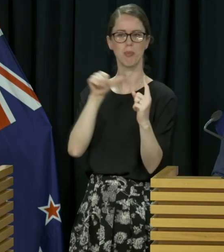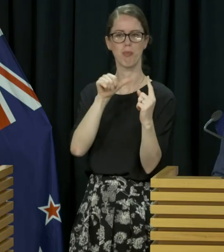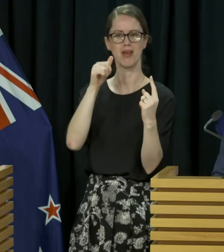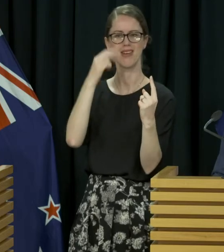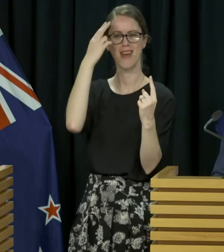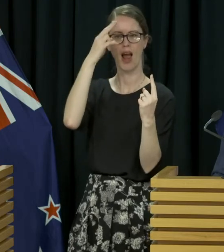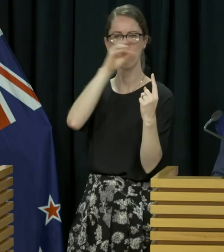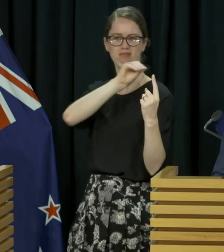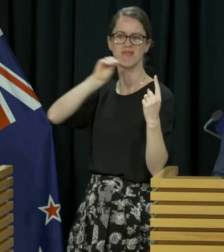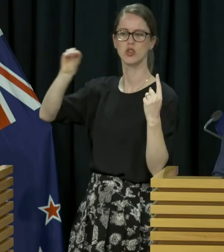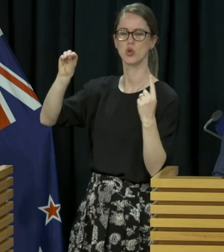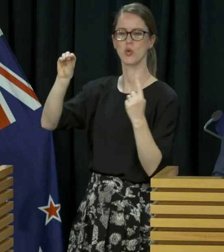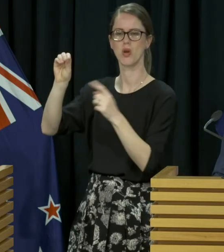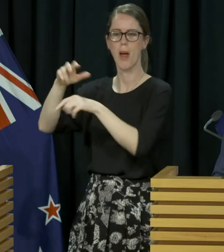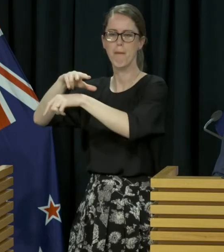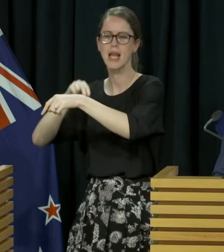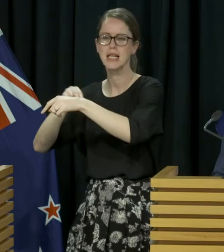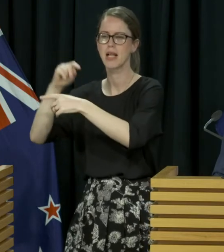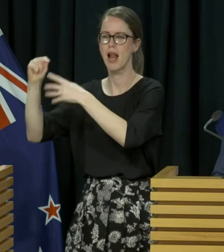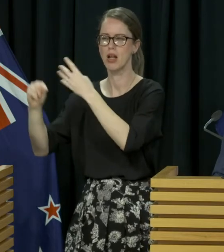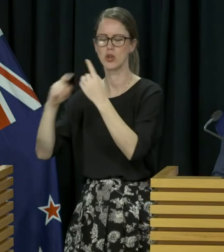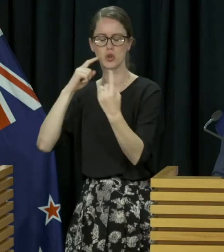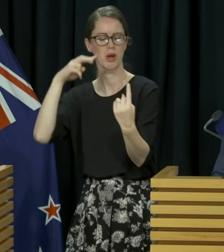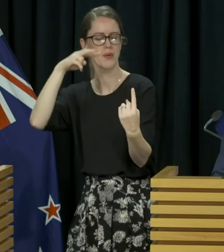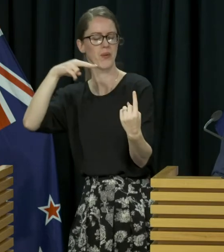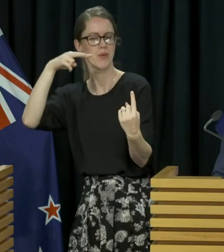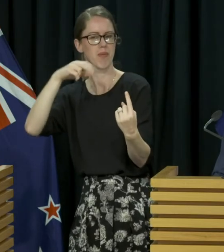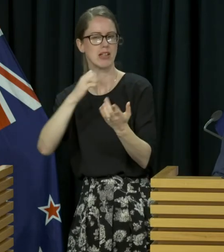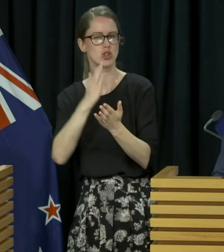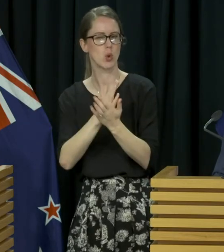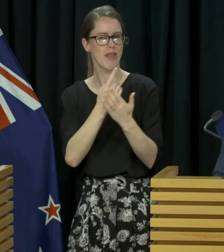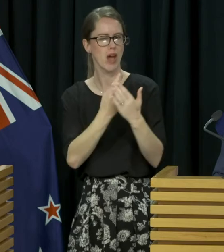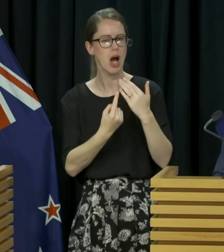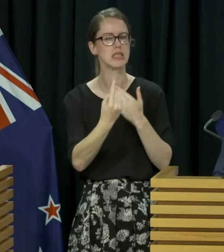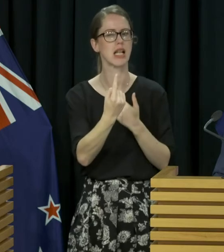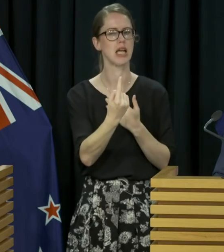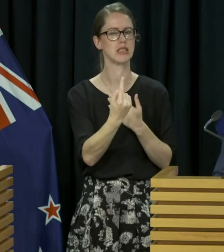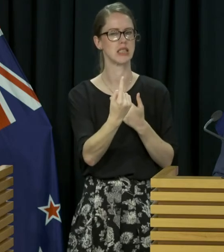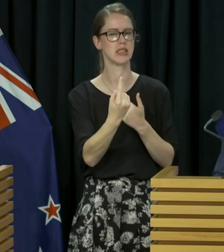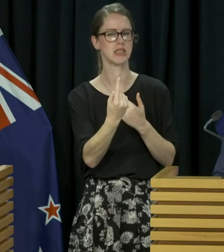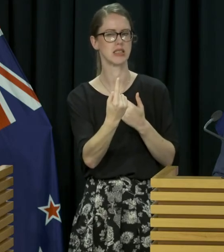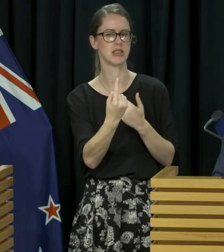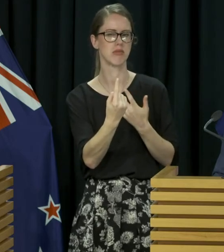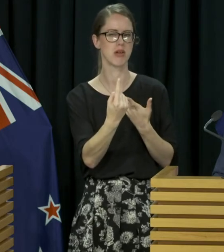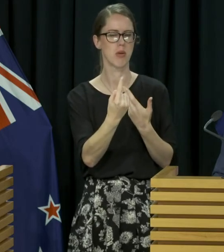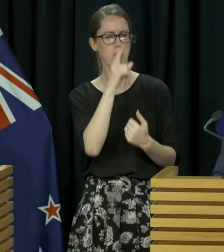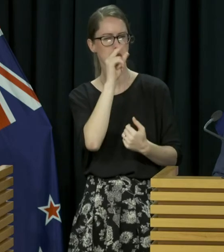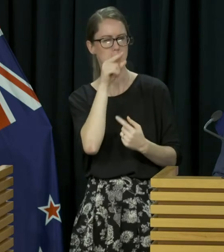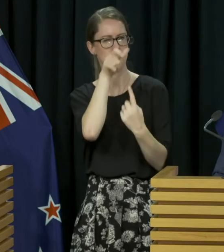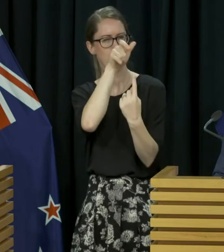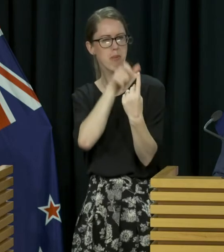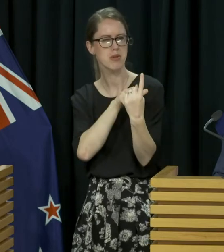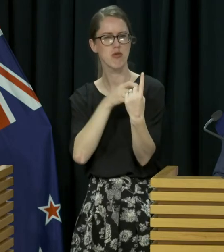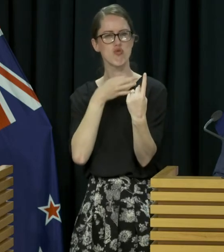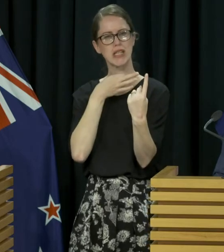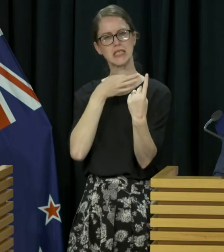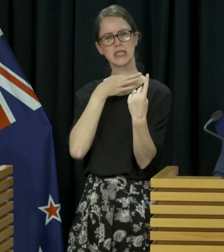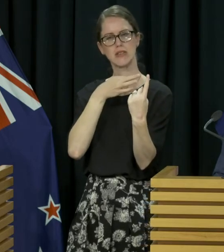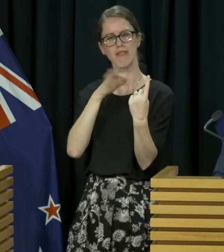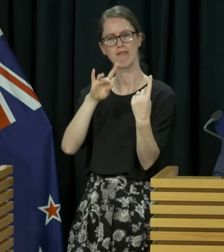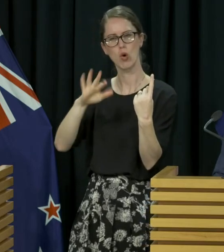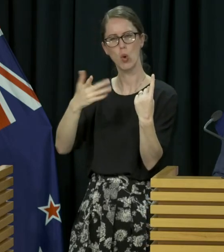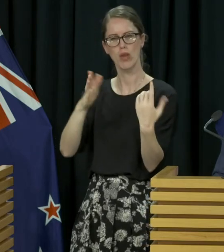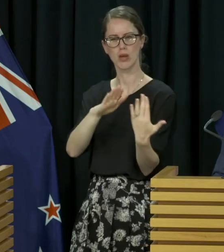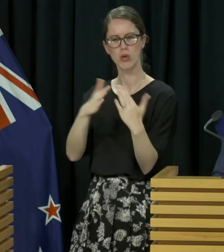should they be kept an eye on in terms of whether or not they are self isolating and just not posing any further threat to the community